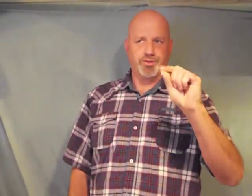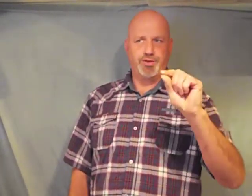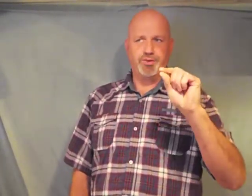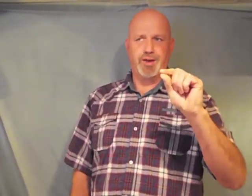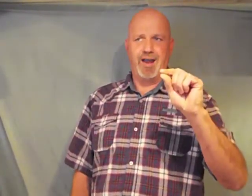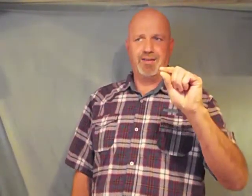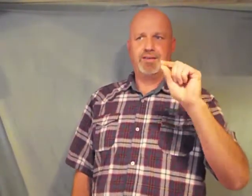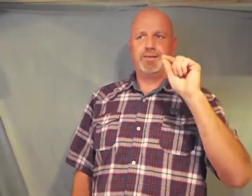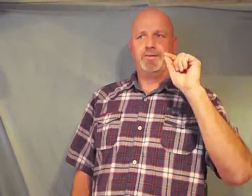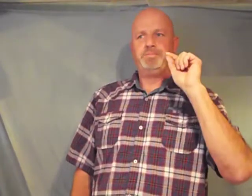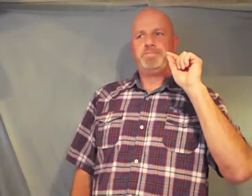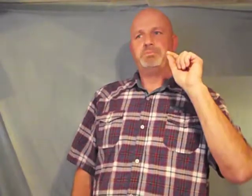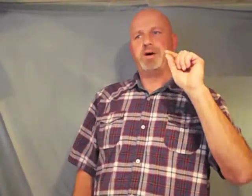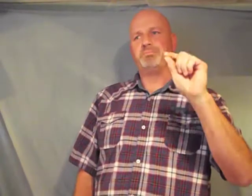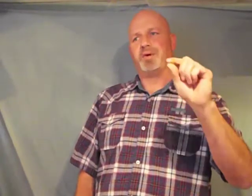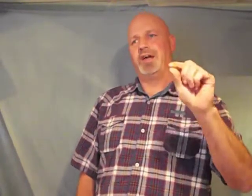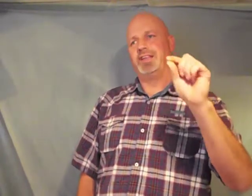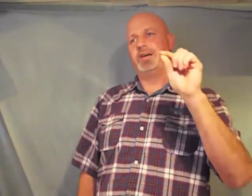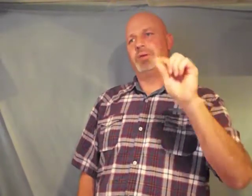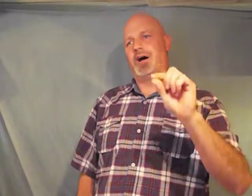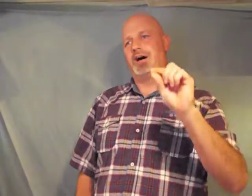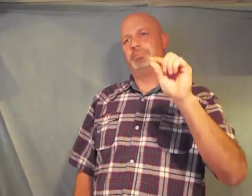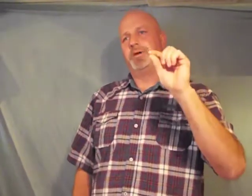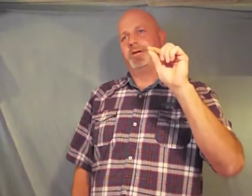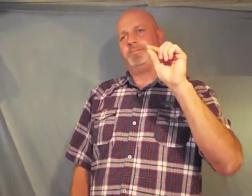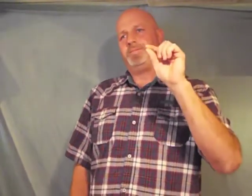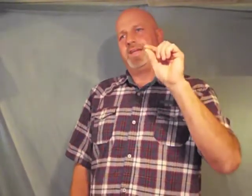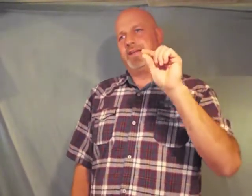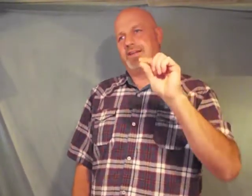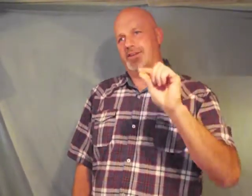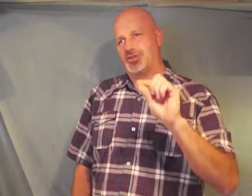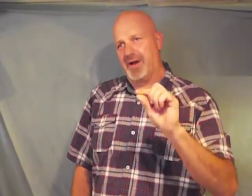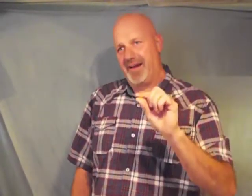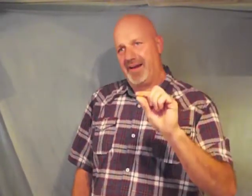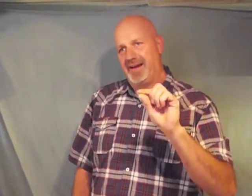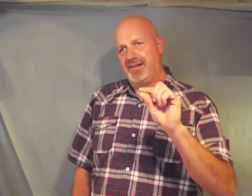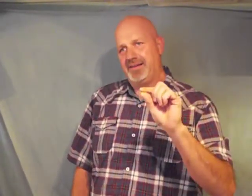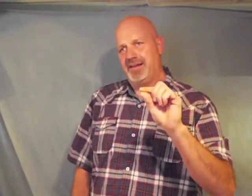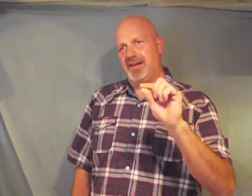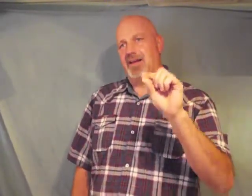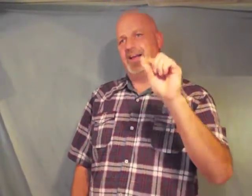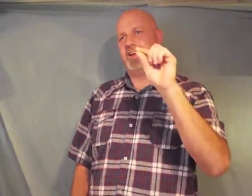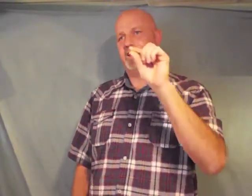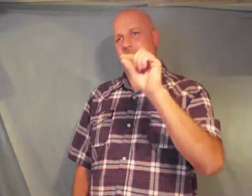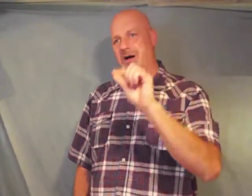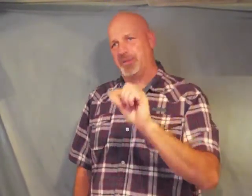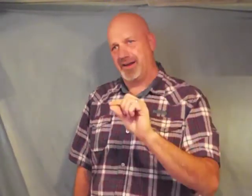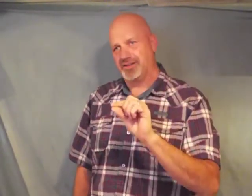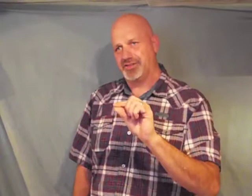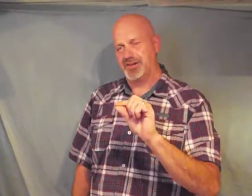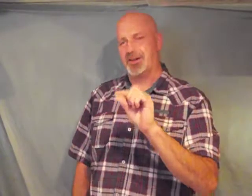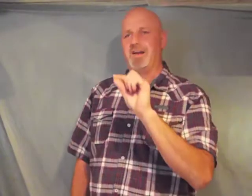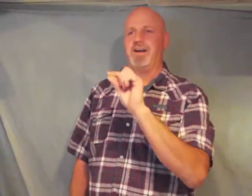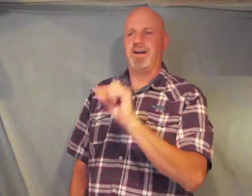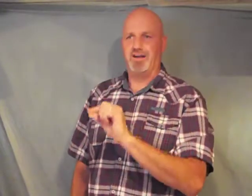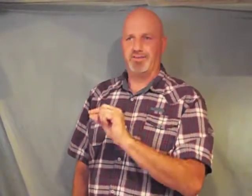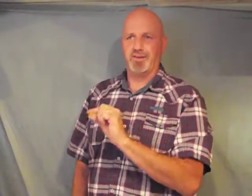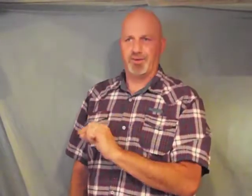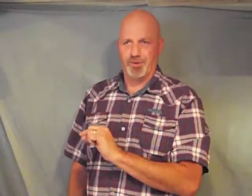to wrath but bring them up in the training and the abomination of the Lord